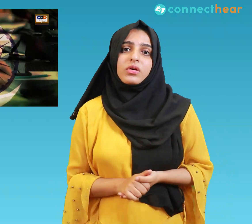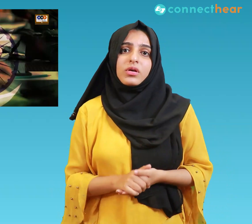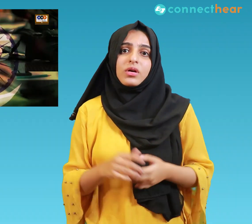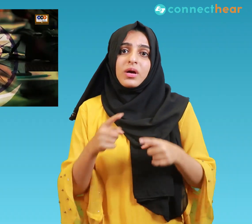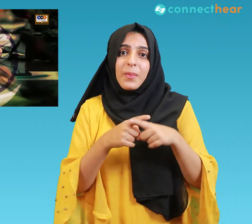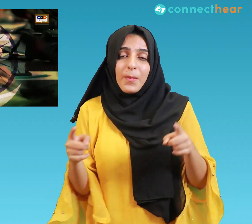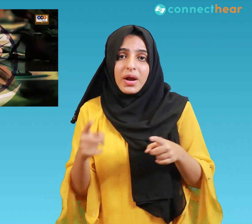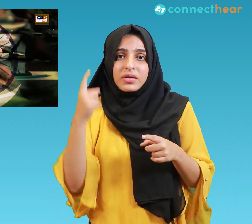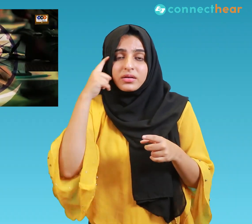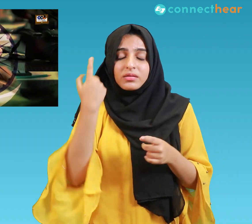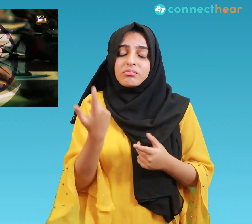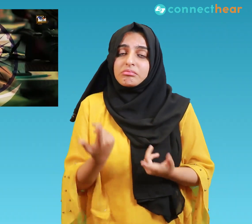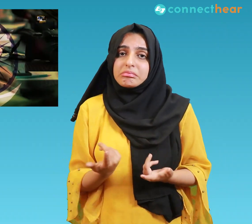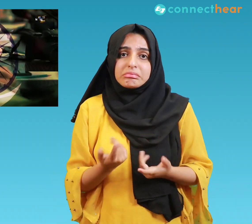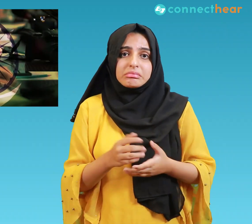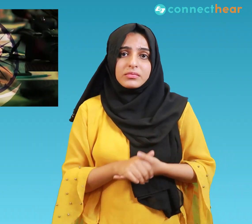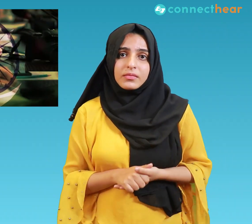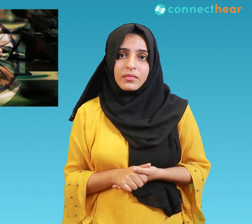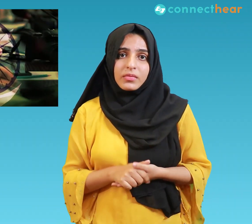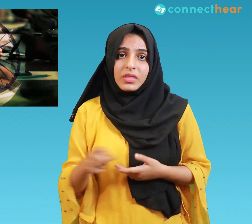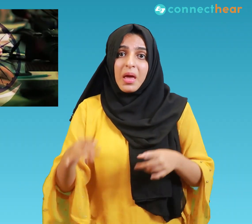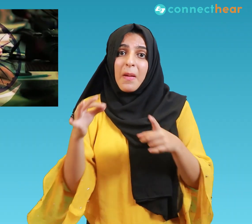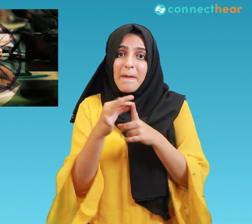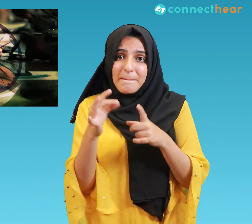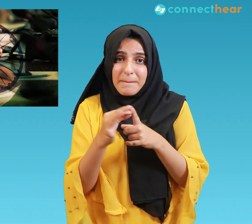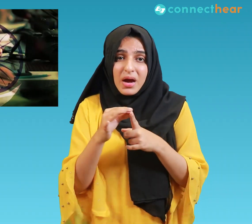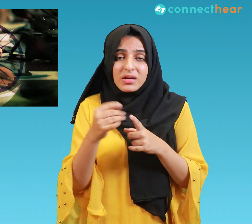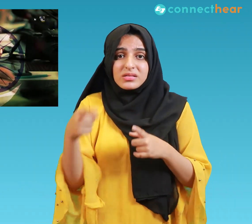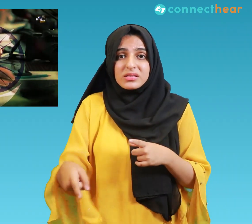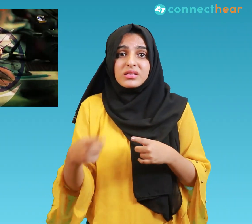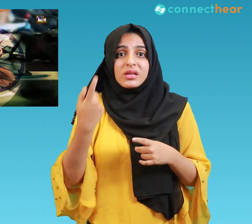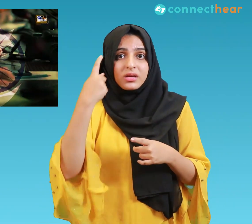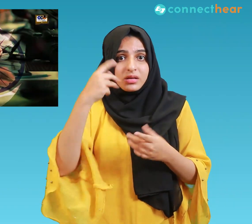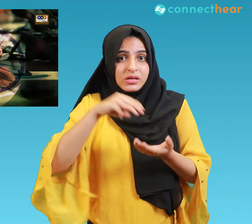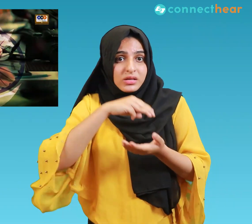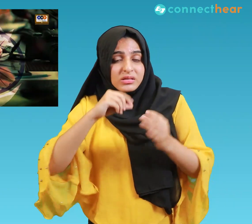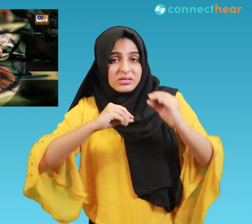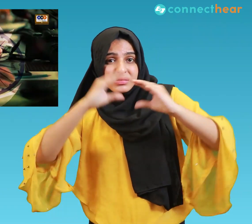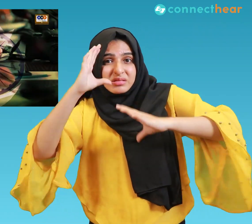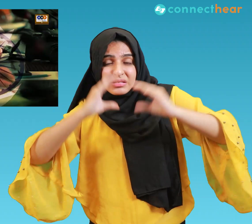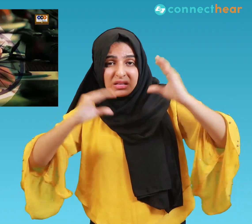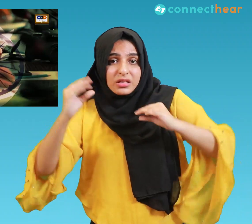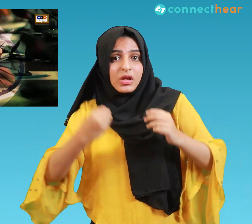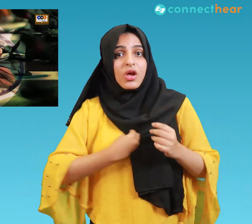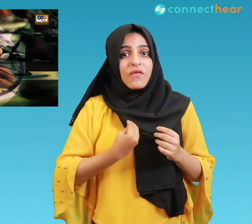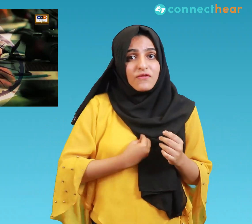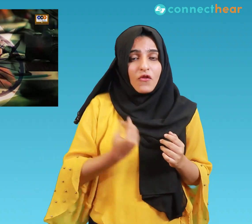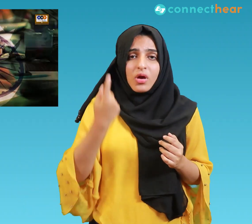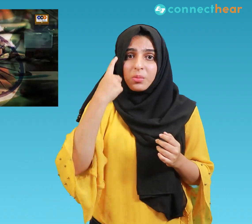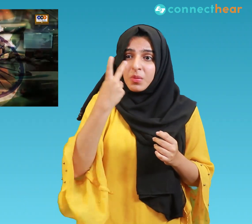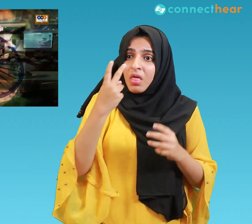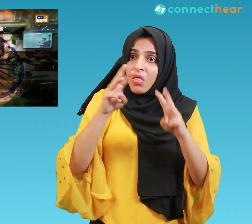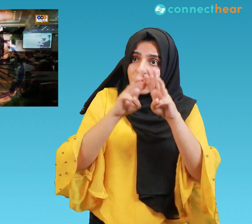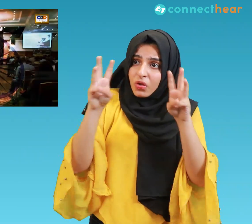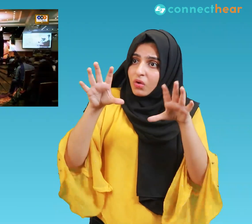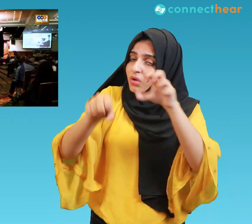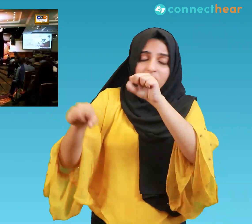the quest. Pakistan is the melting of all economic interests. It's not up for choosing sides. Much has been made of